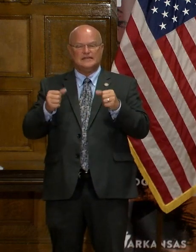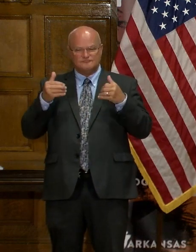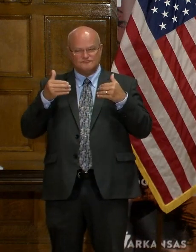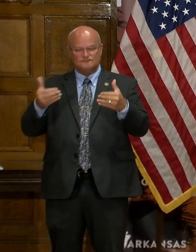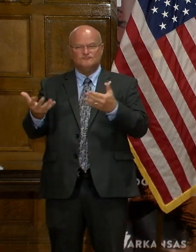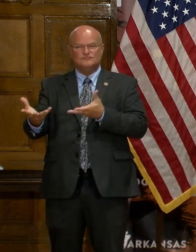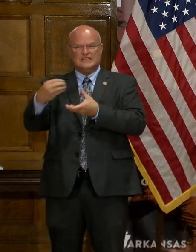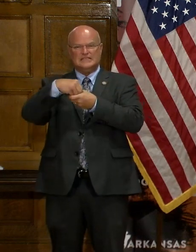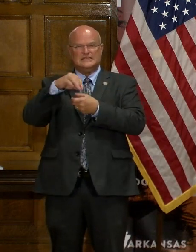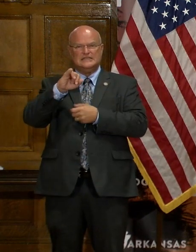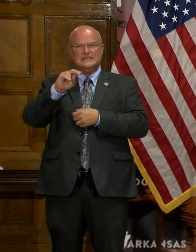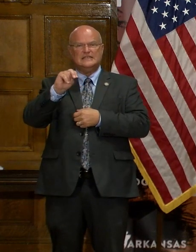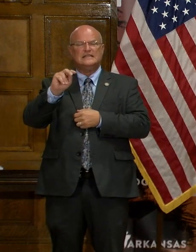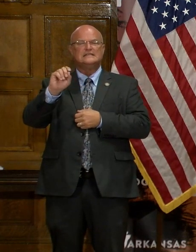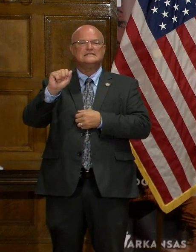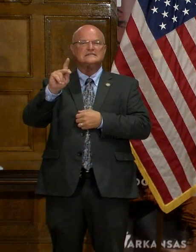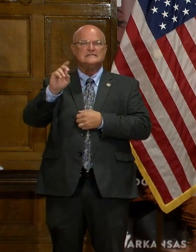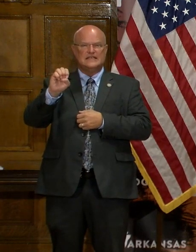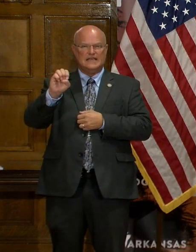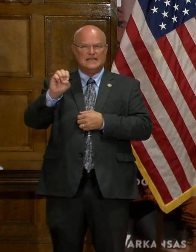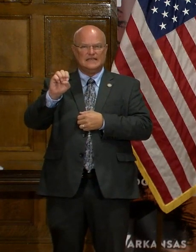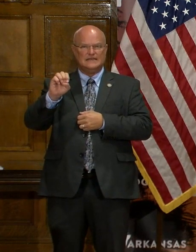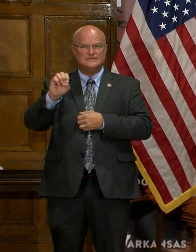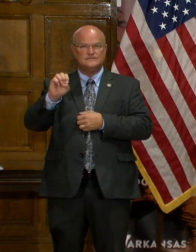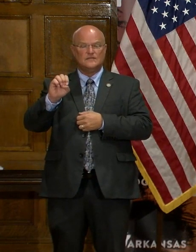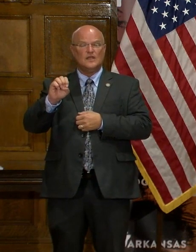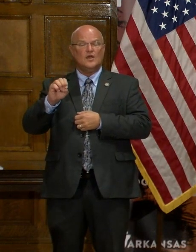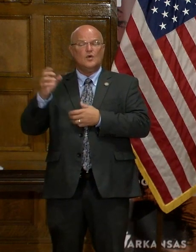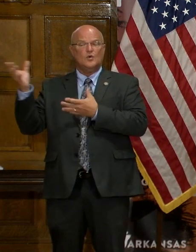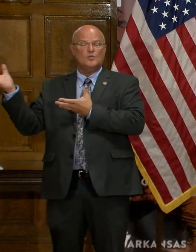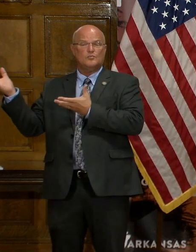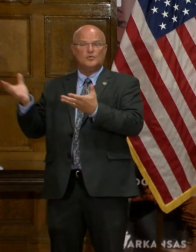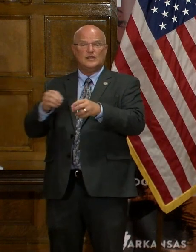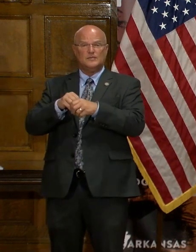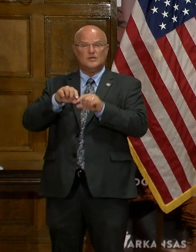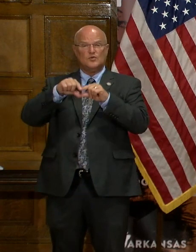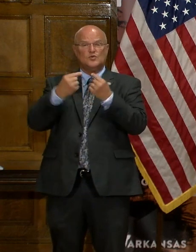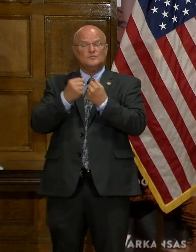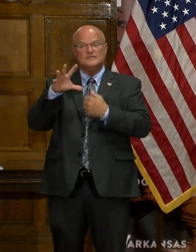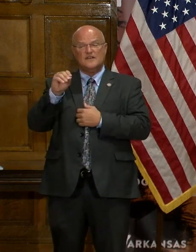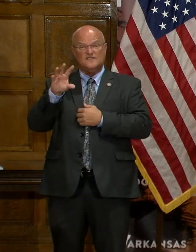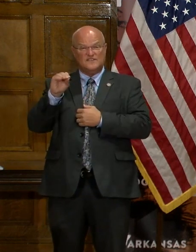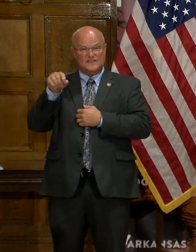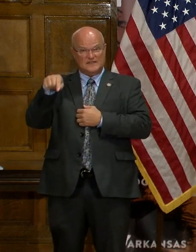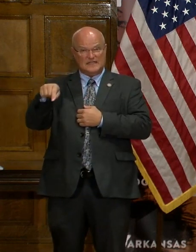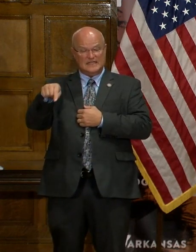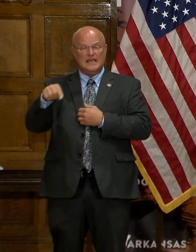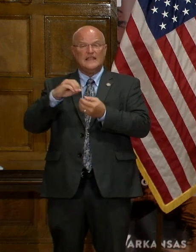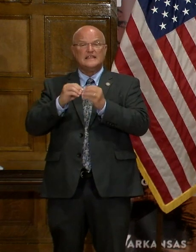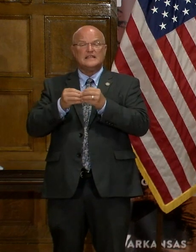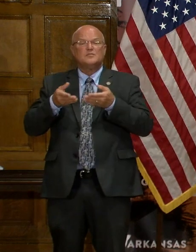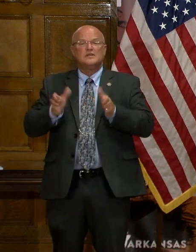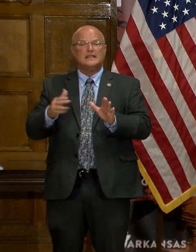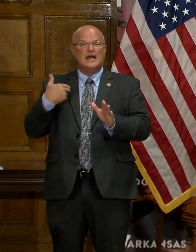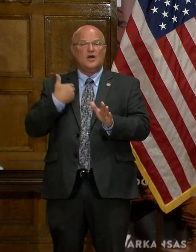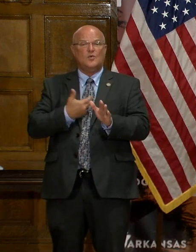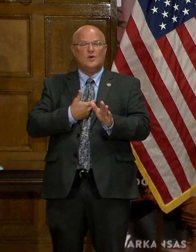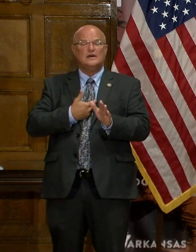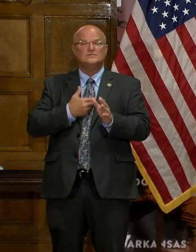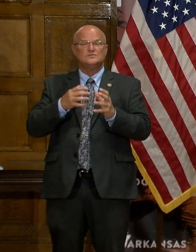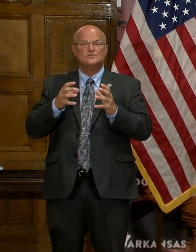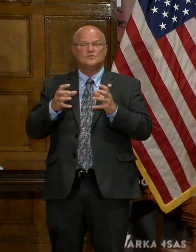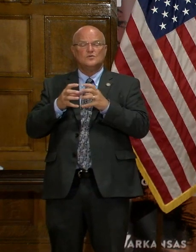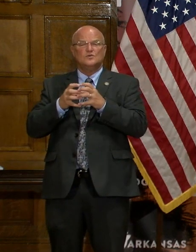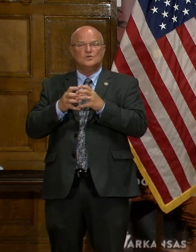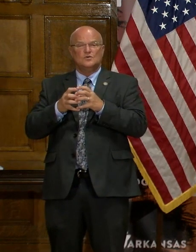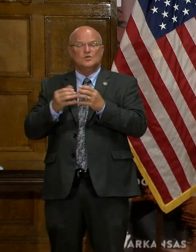with intake. We will begin bringing in inmates in groups of 50. This number will allow us to cohort